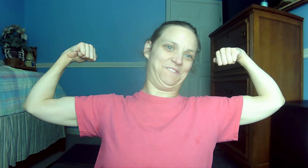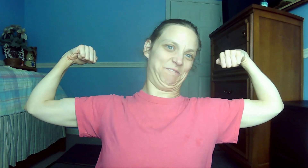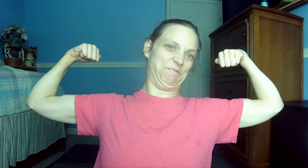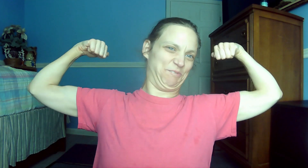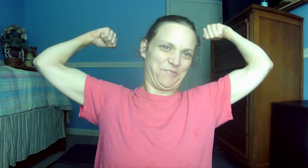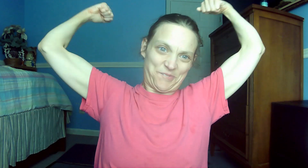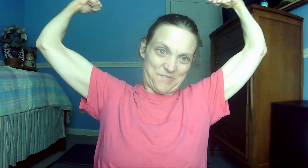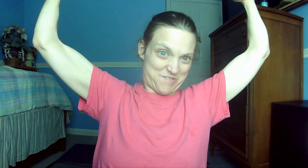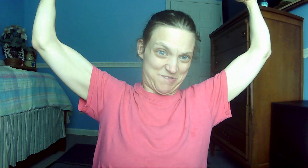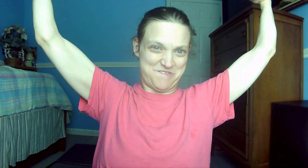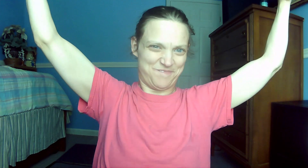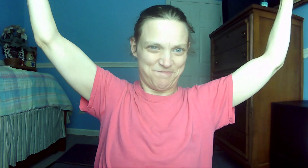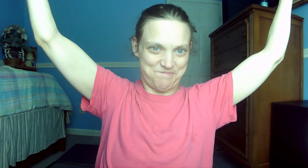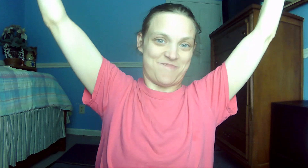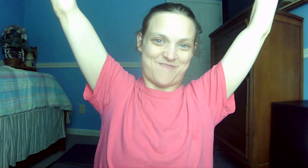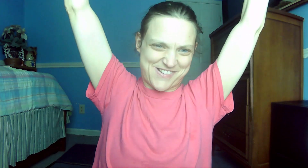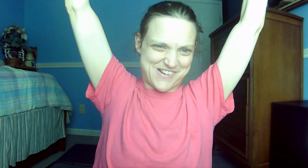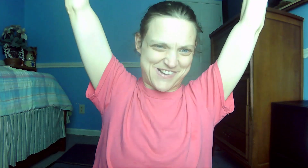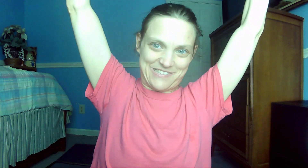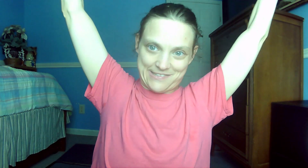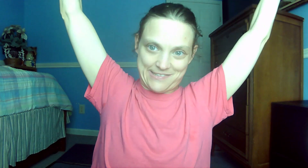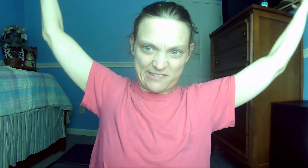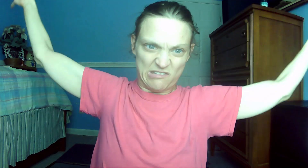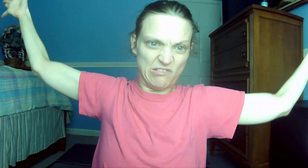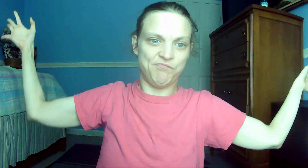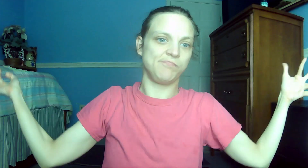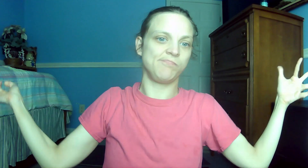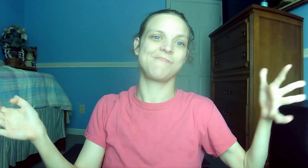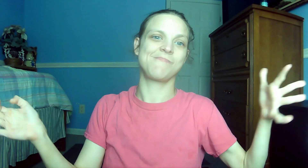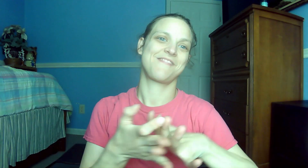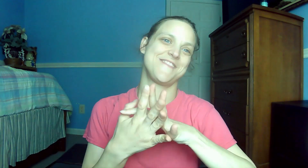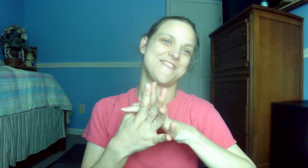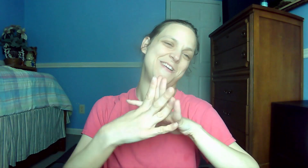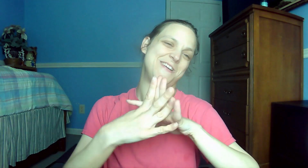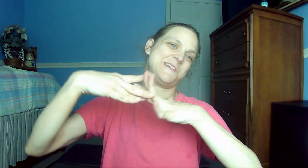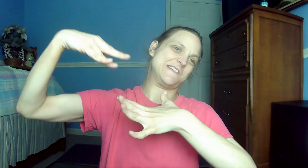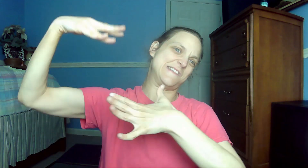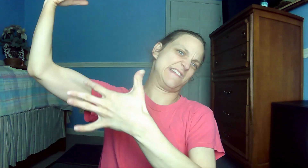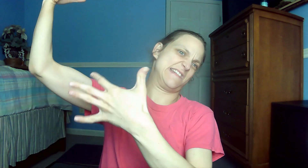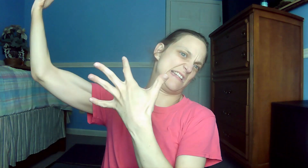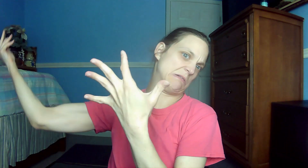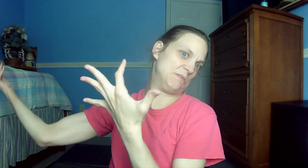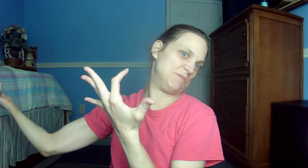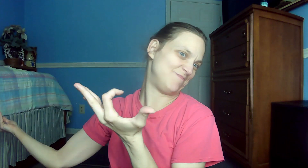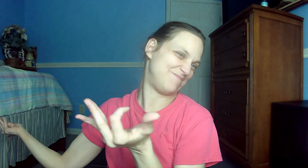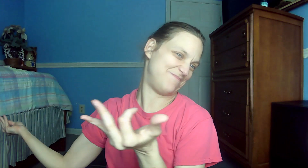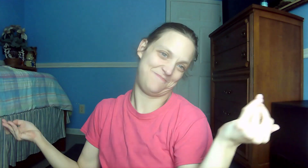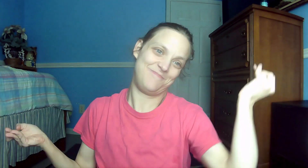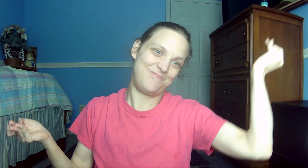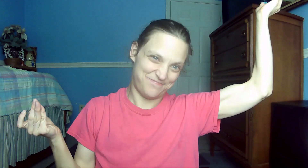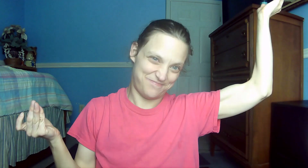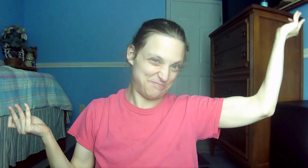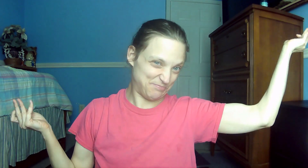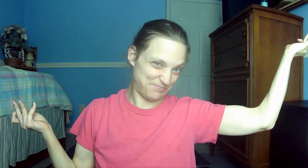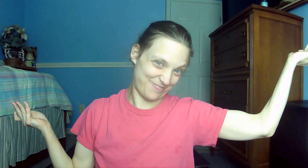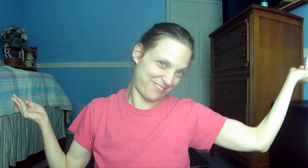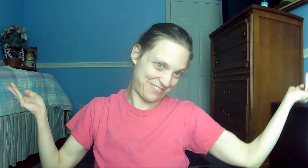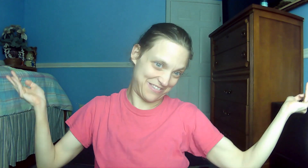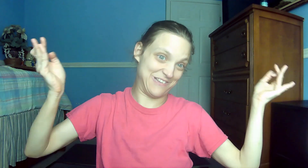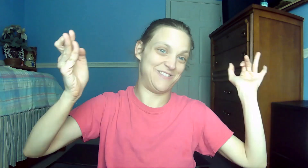everyone who believes, first to the Jew, then to the Gentile. 57. Joel 2.28